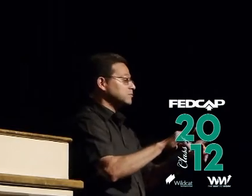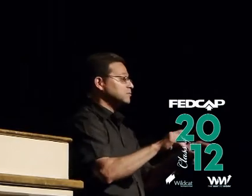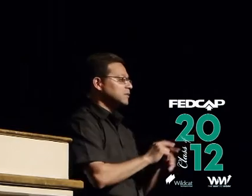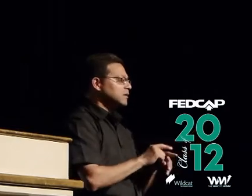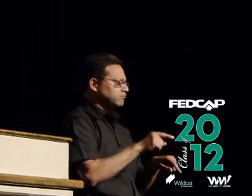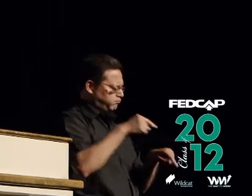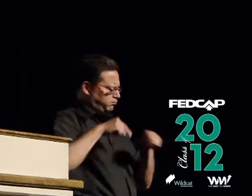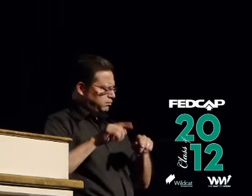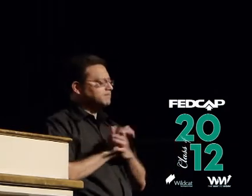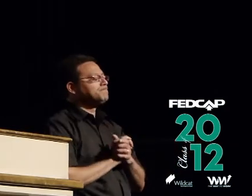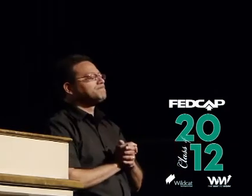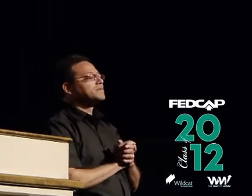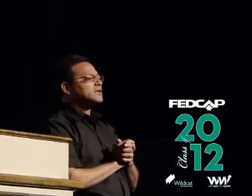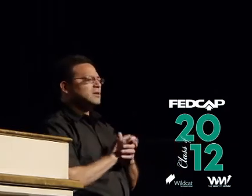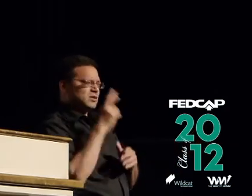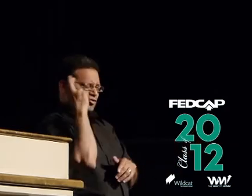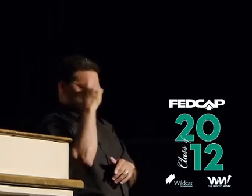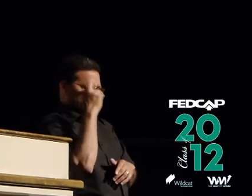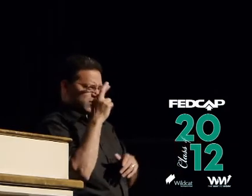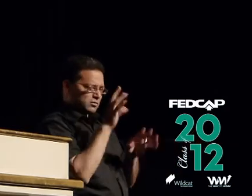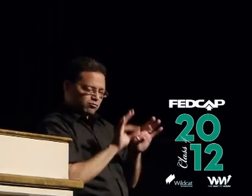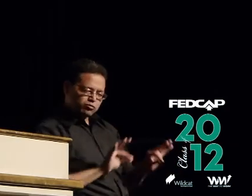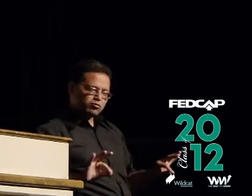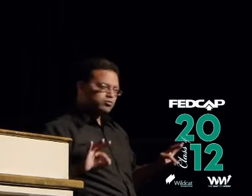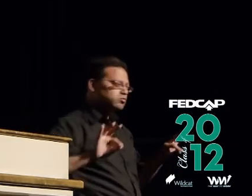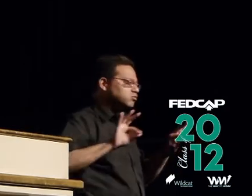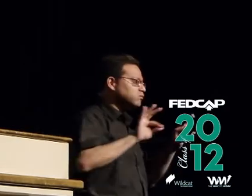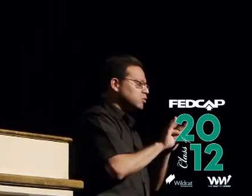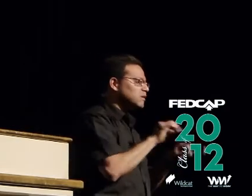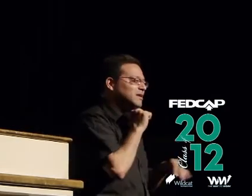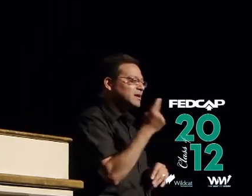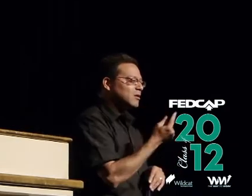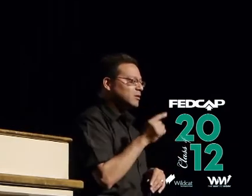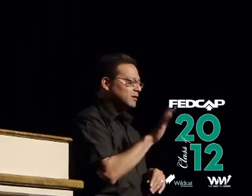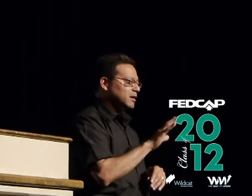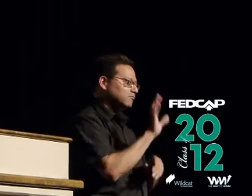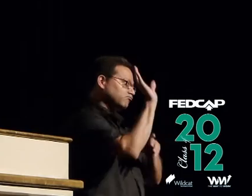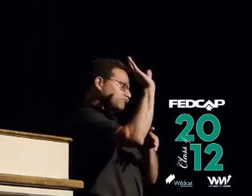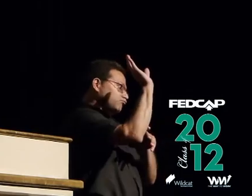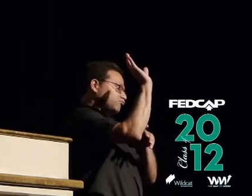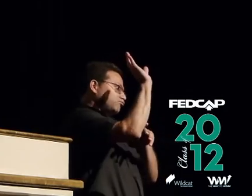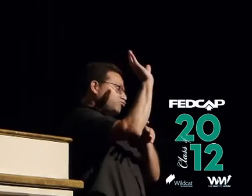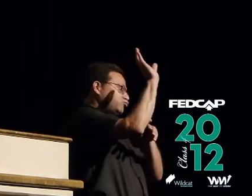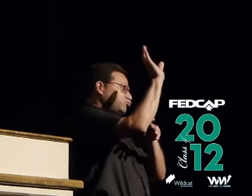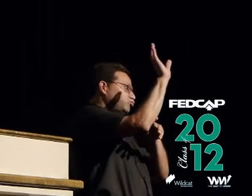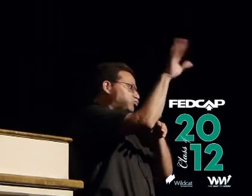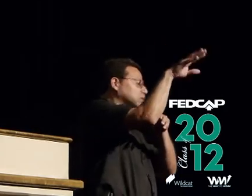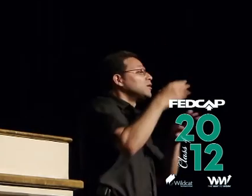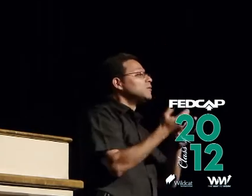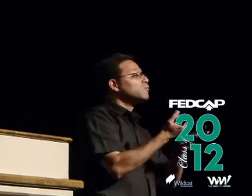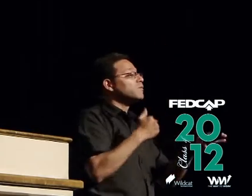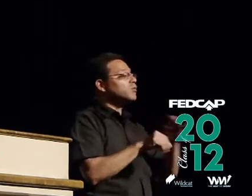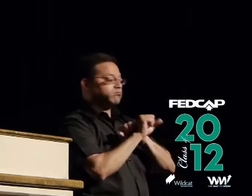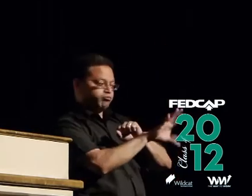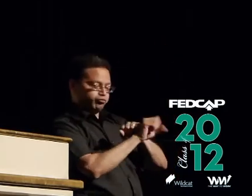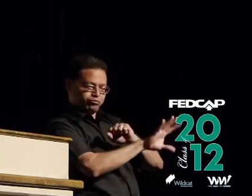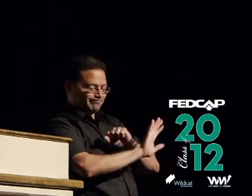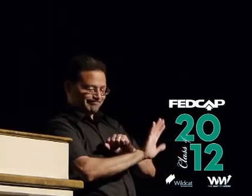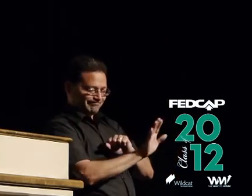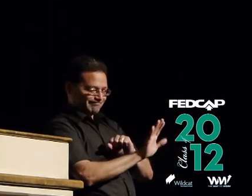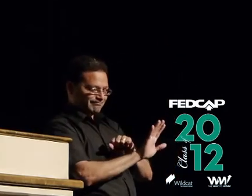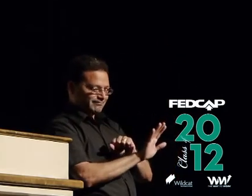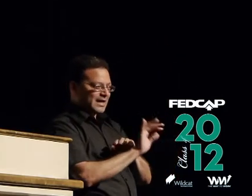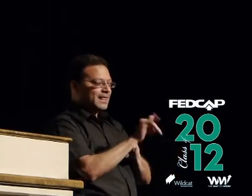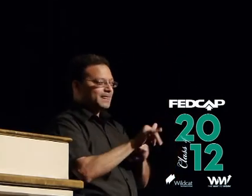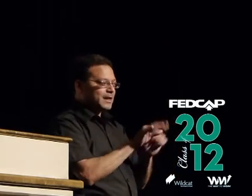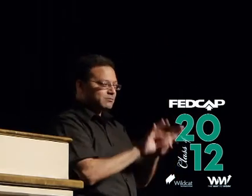back to the follow through the reason that is important not just for that shot that right before they go to the commercials but that's what